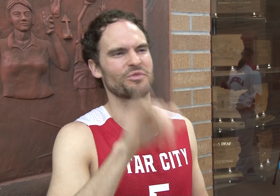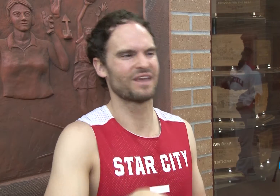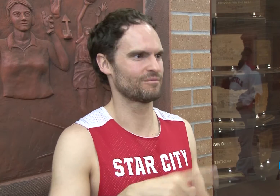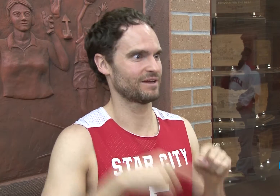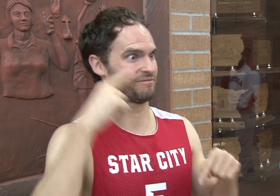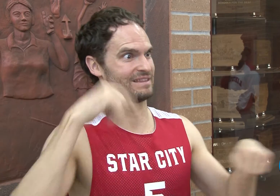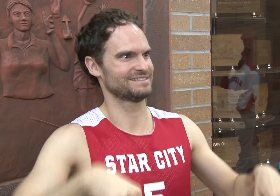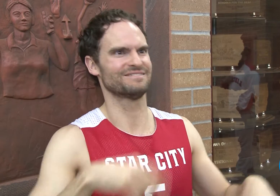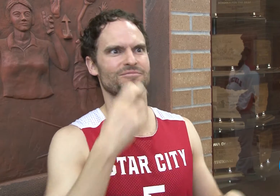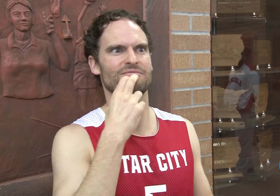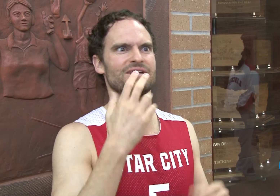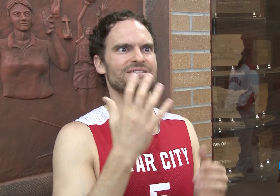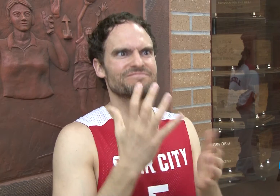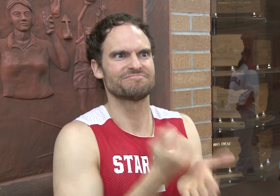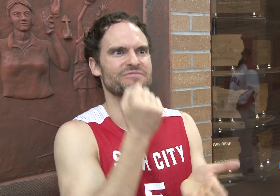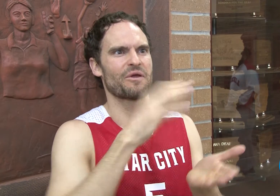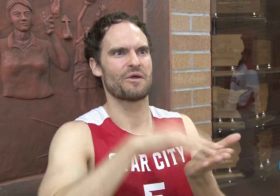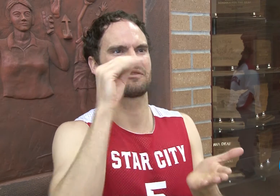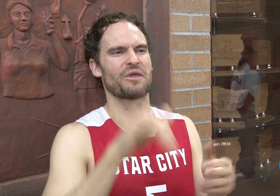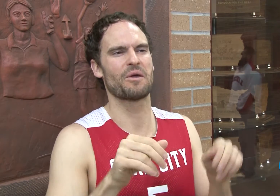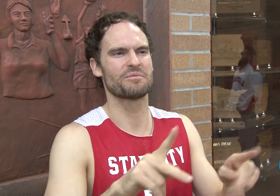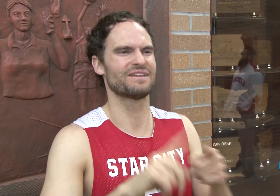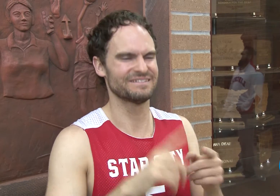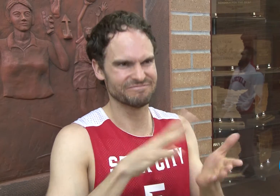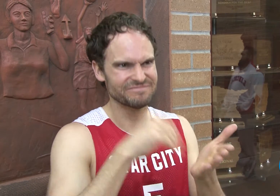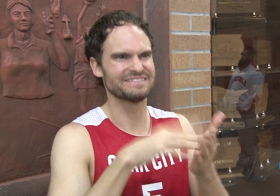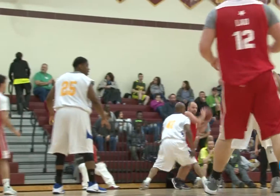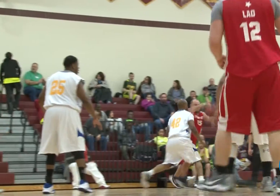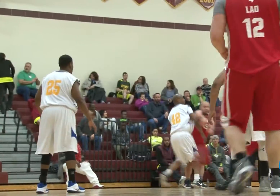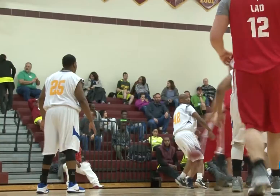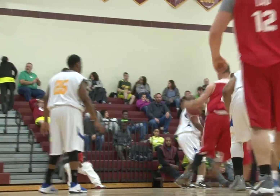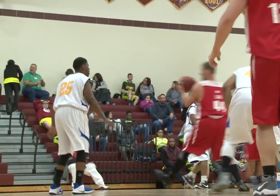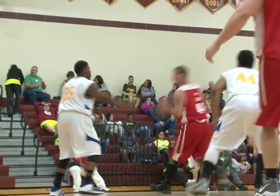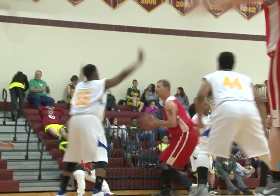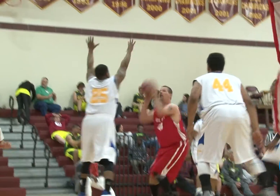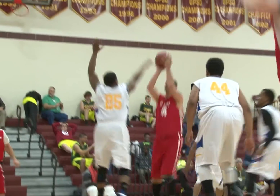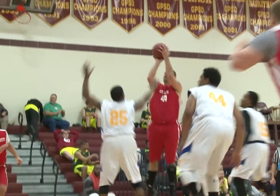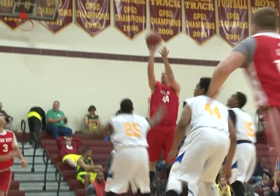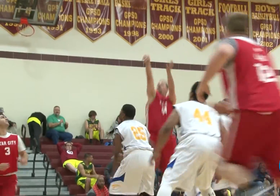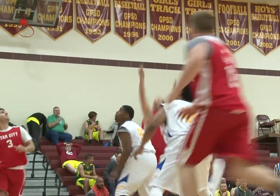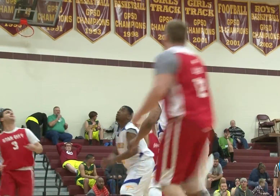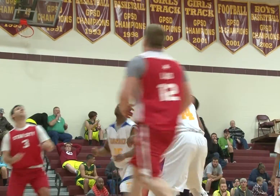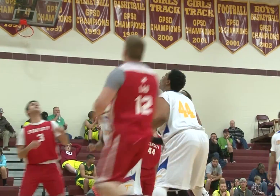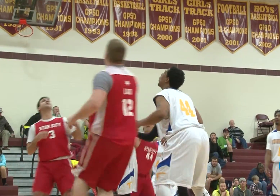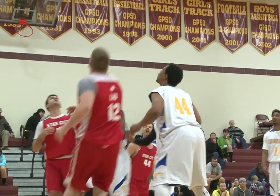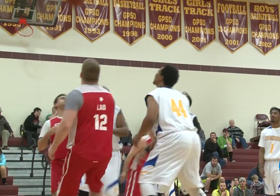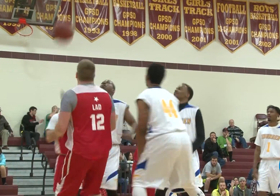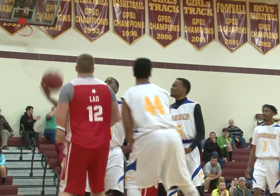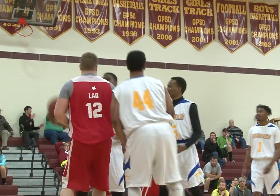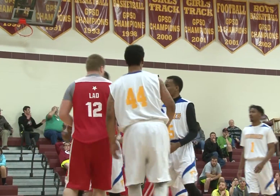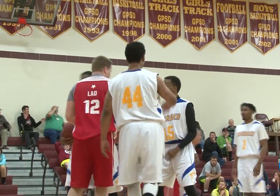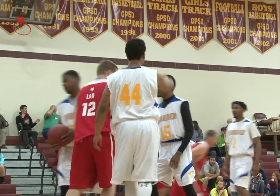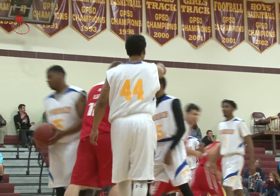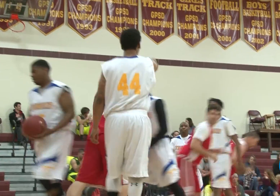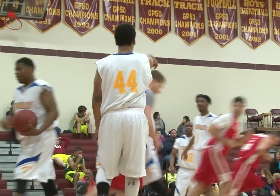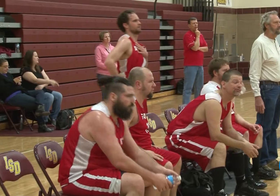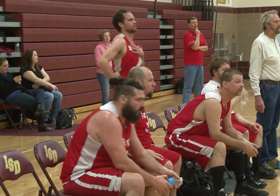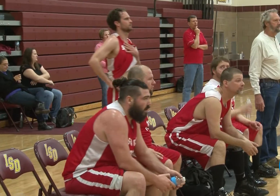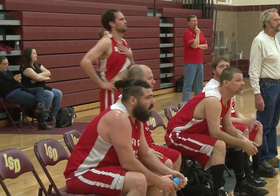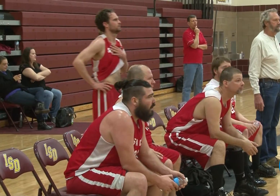sign language, and even the refs here have been learning some sign language while they've been reffing our games, and so that's a fun opportunity to see